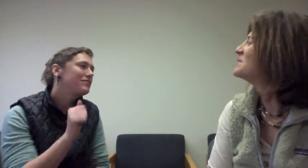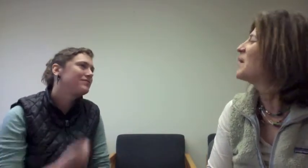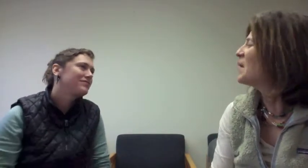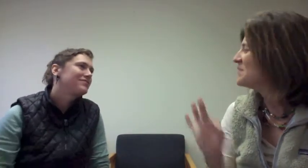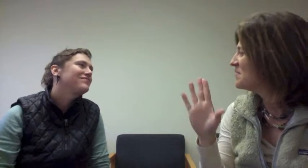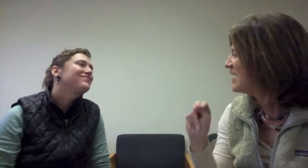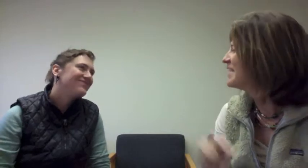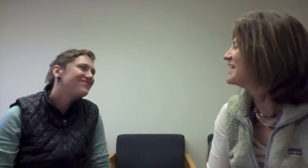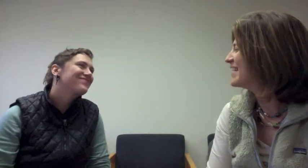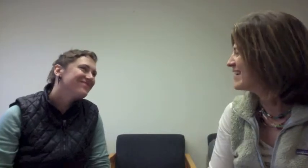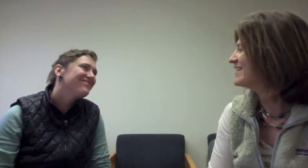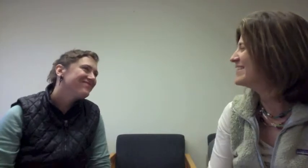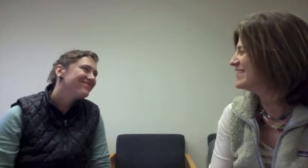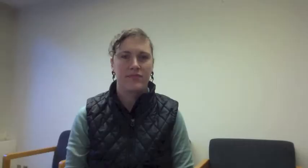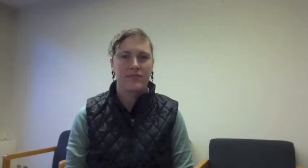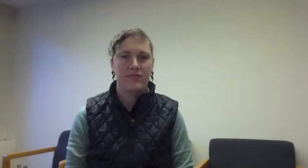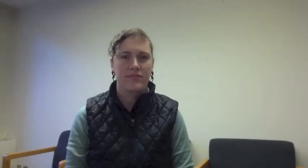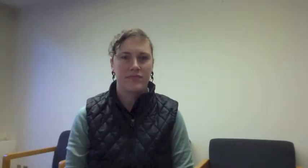George, Who am I? Thank you.